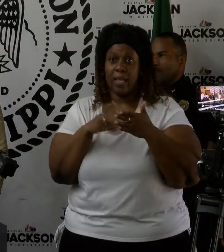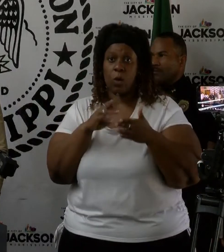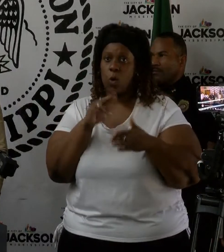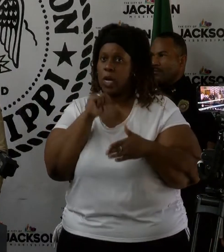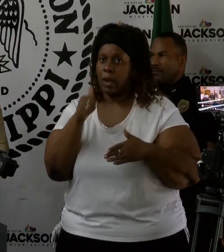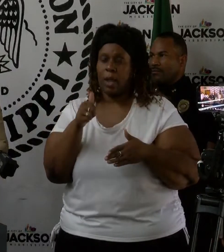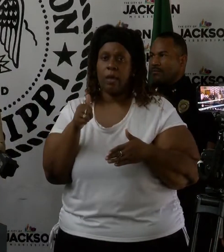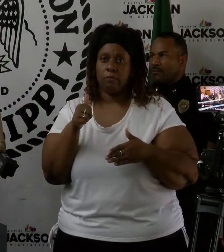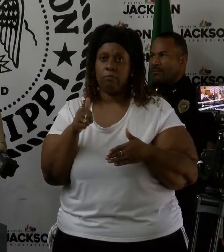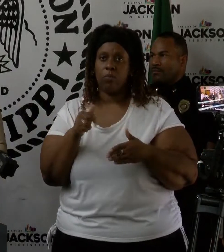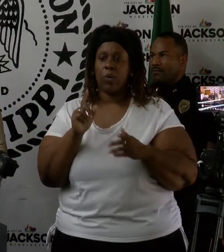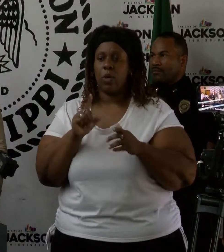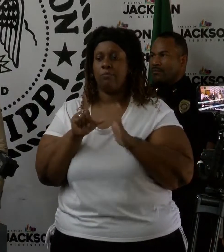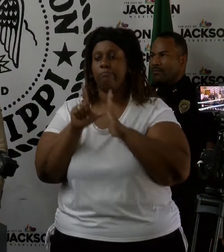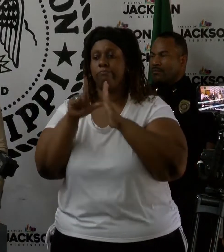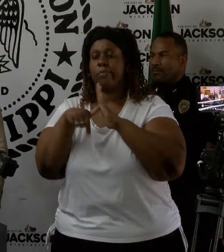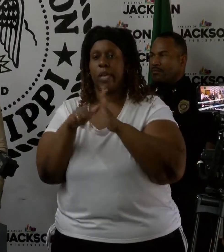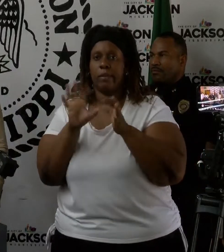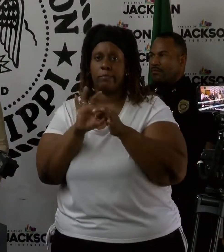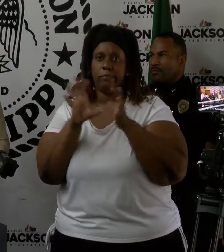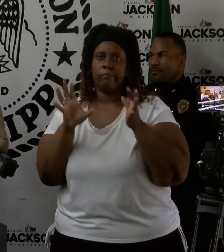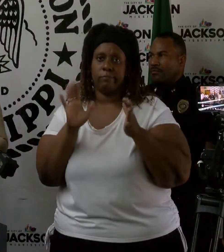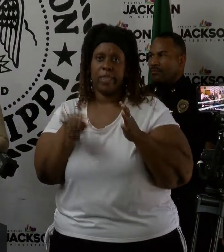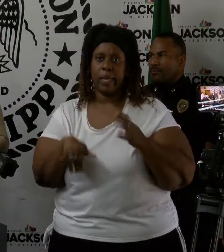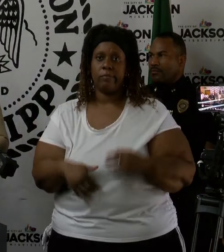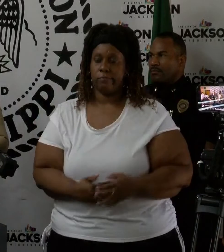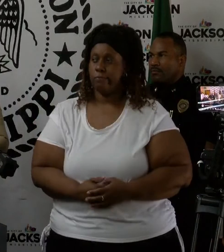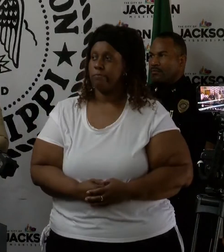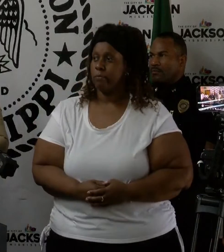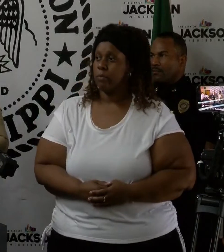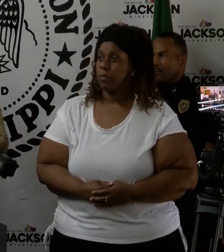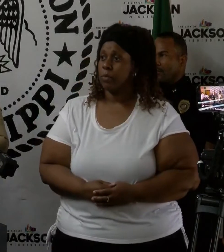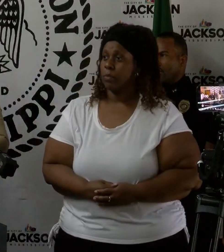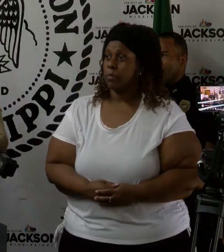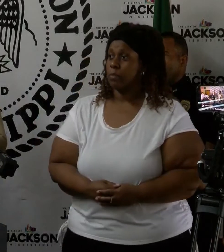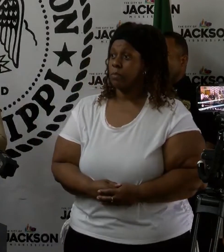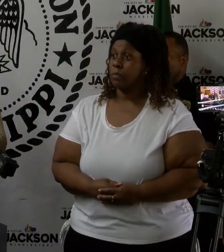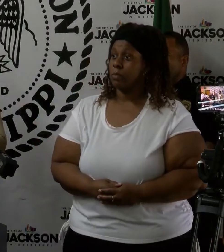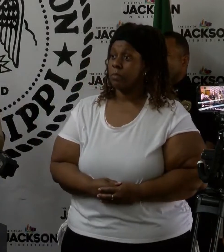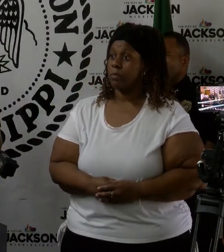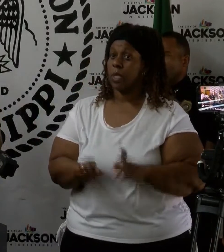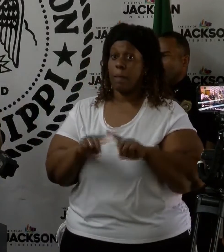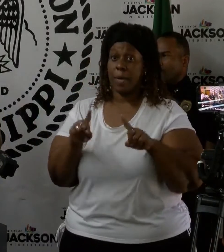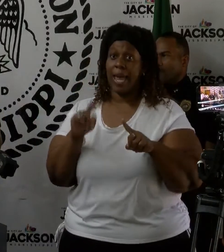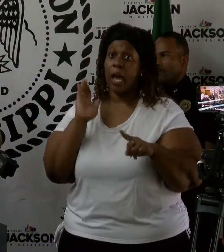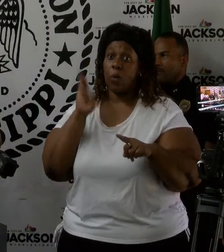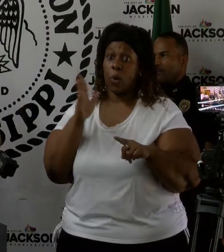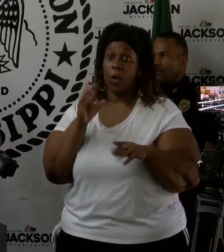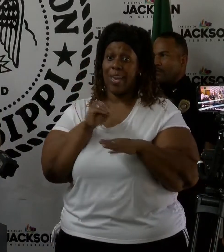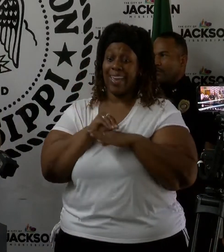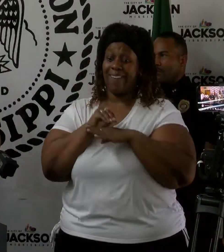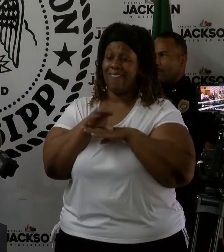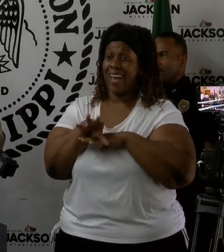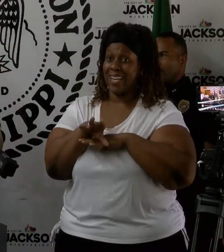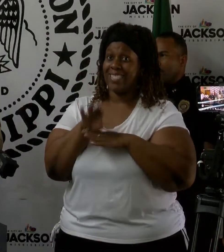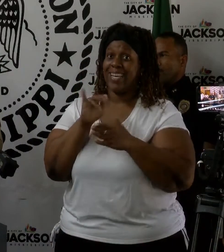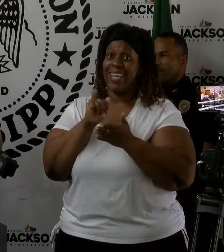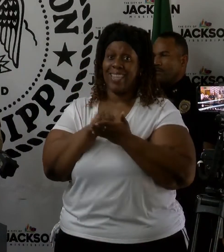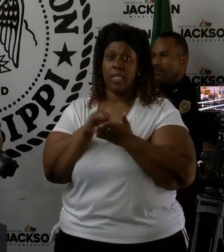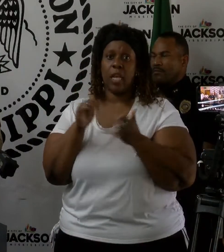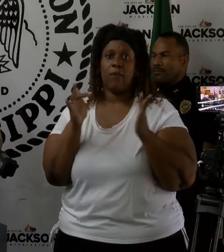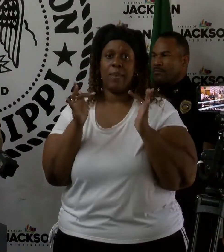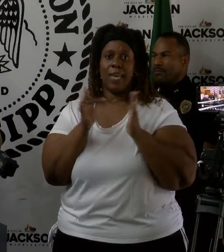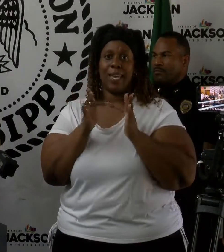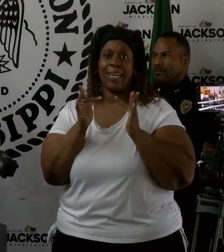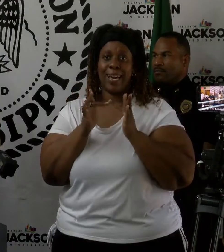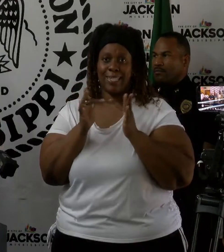that moment. But I will, you know, advise that they have been in contact